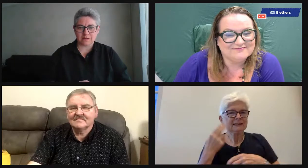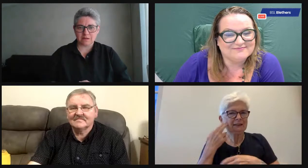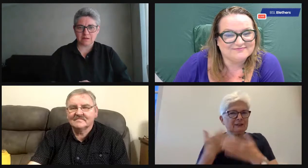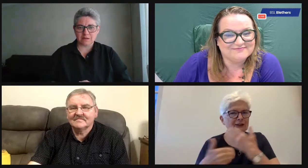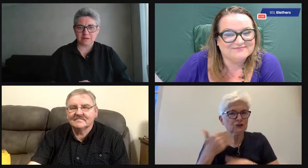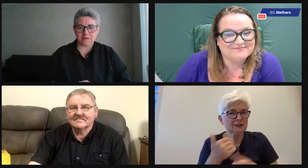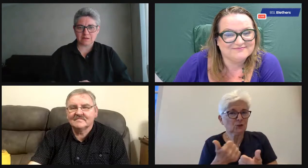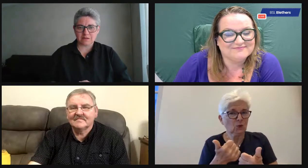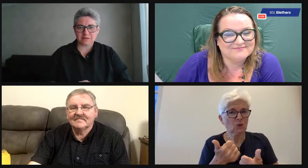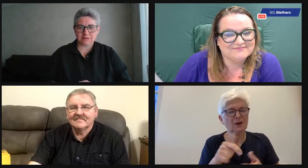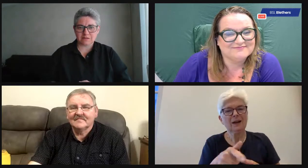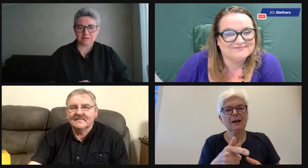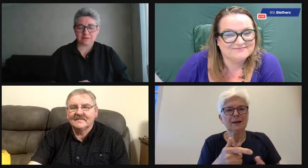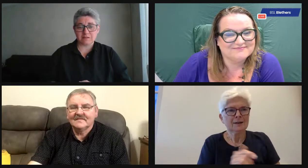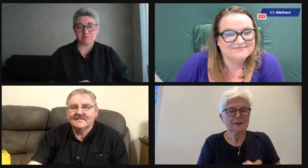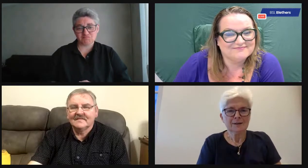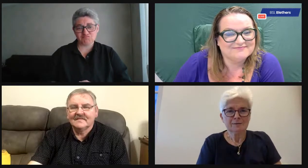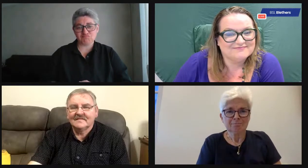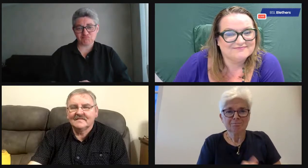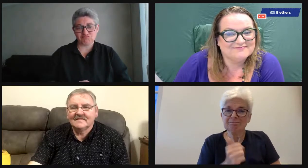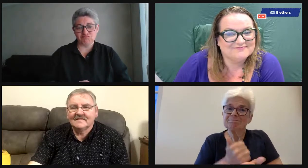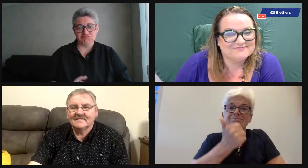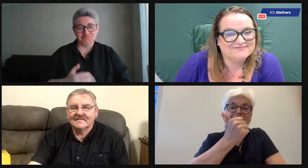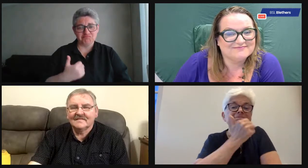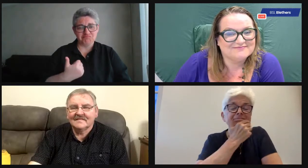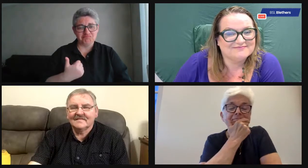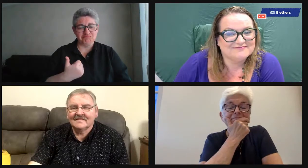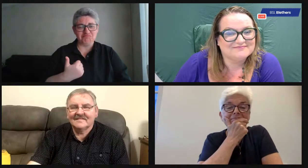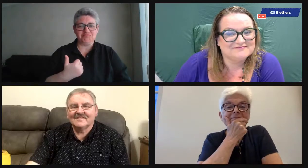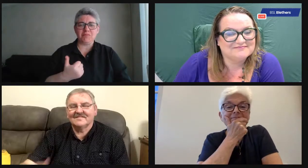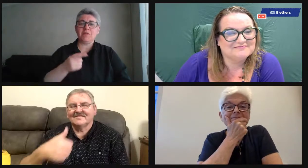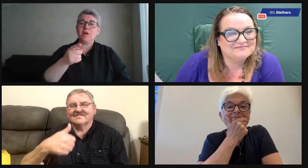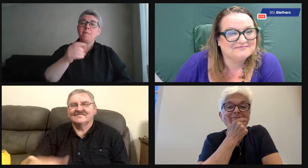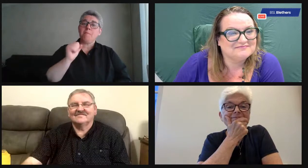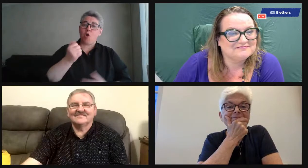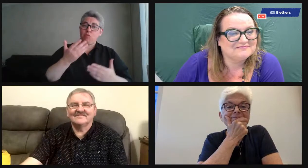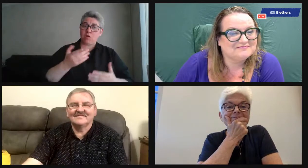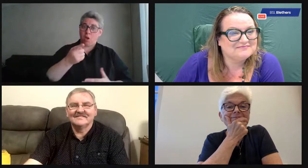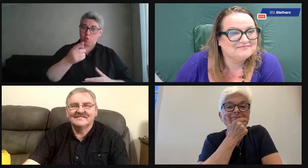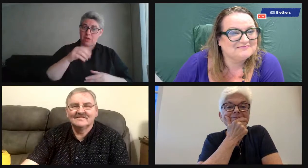building bridges, talking about our joint history. So, yeah. Yeah. I'm really looking forward to it.